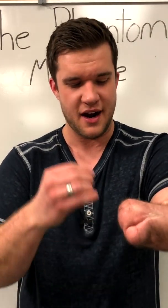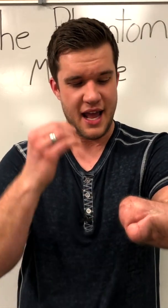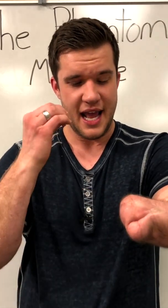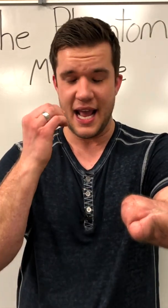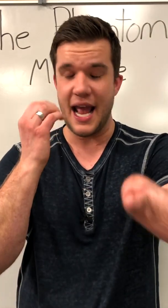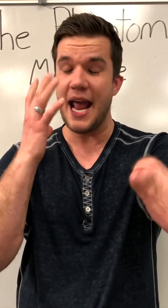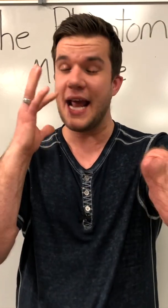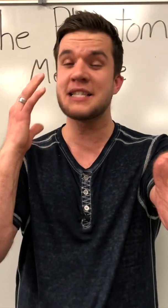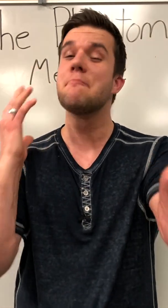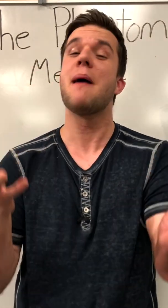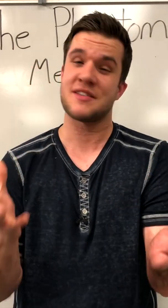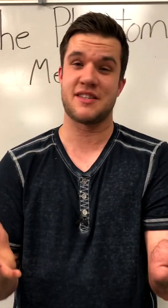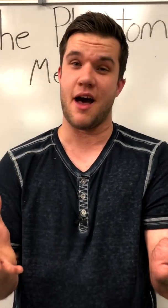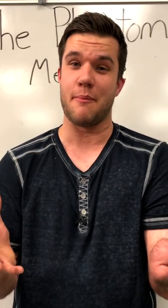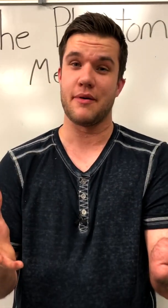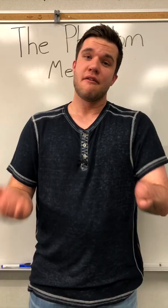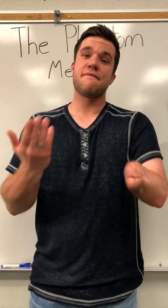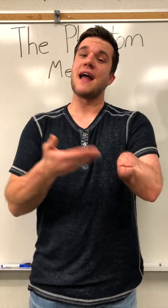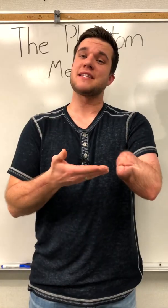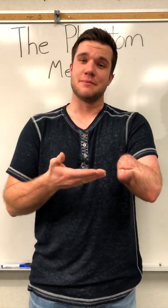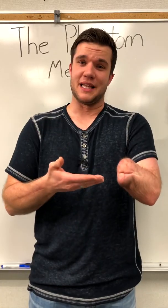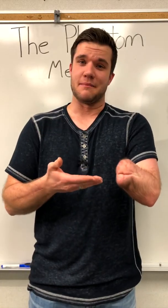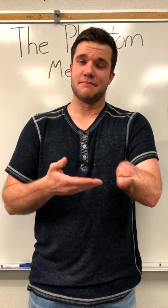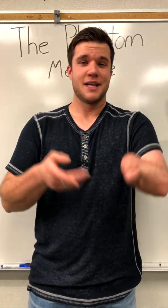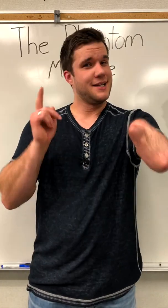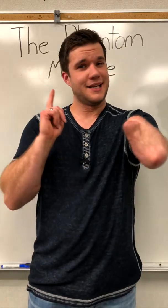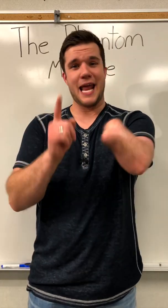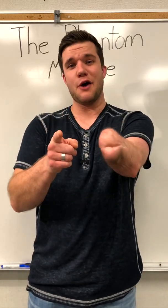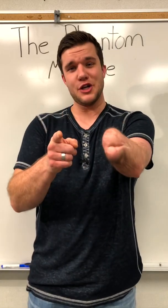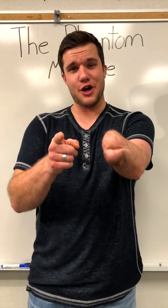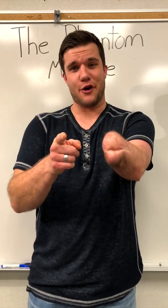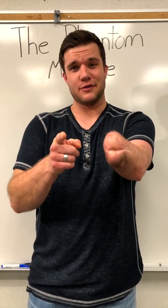it's messed up phantom limb now you know know phantom limb you you